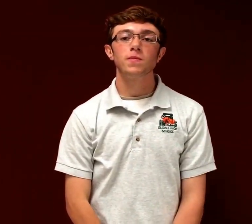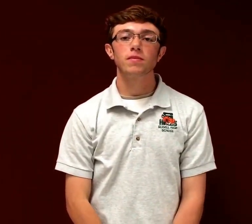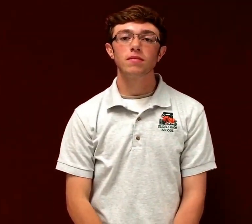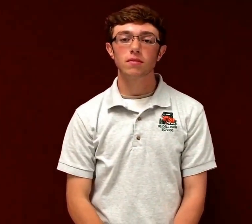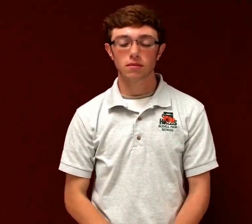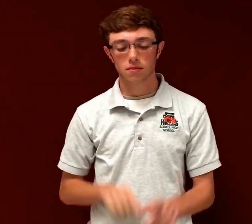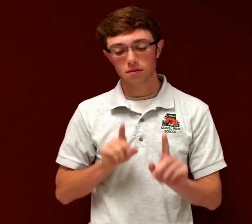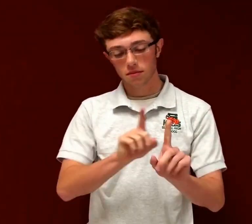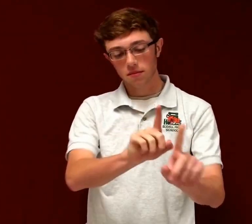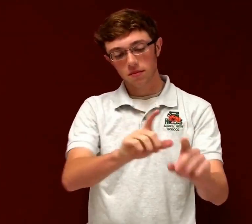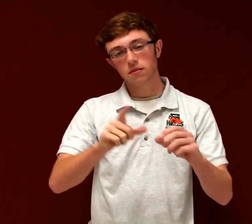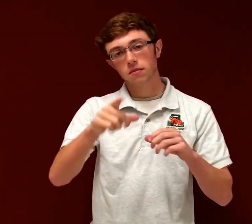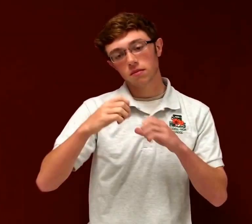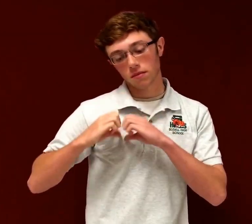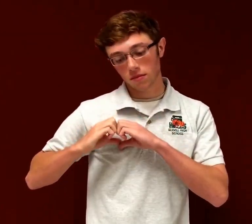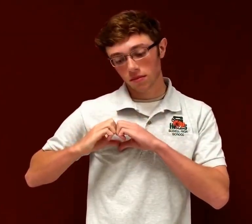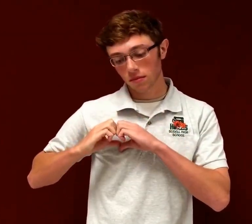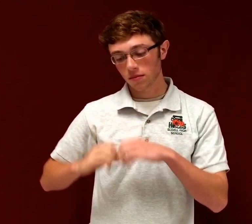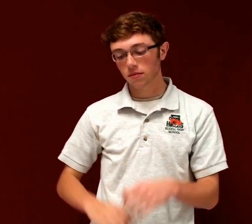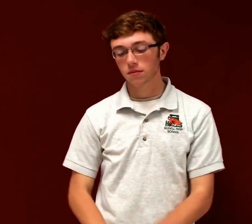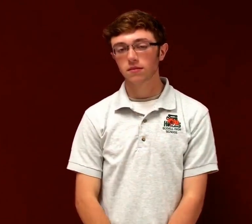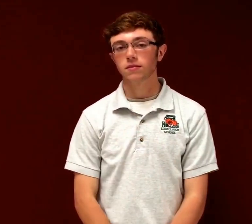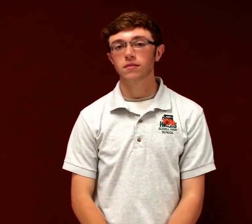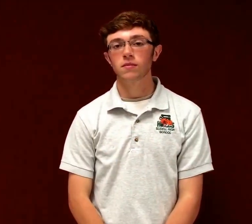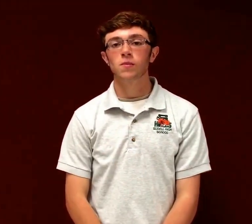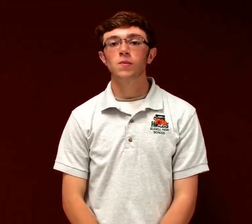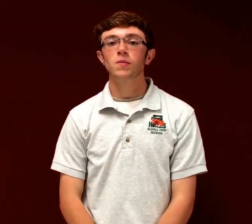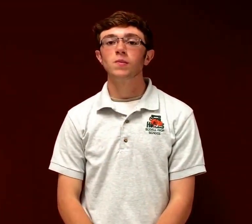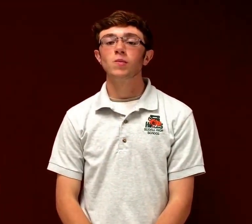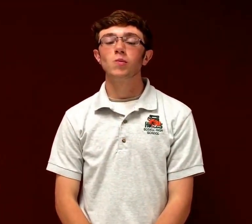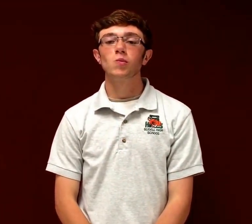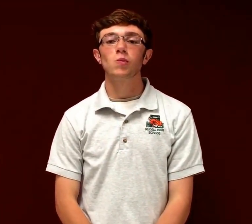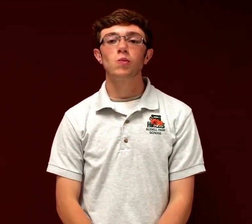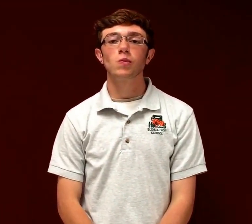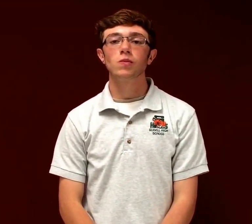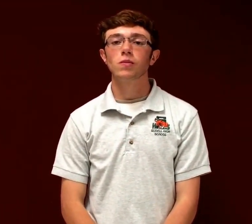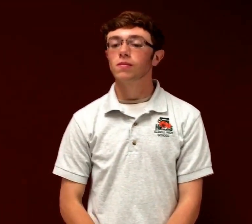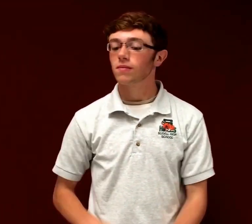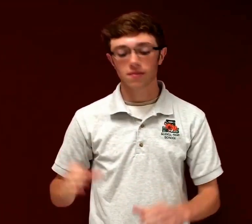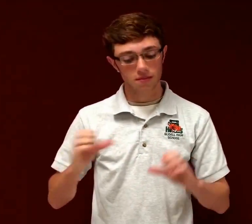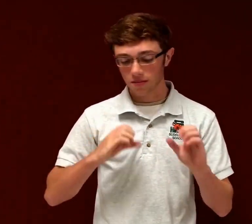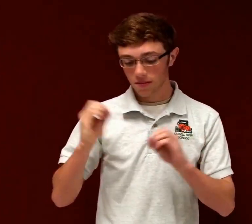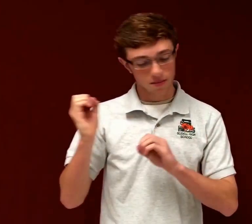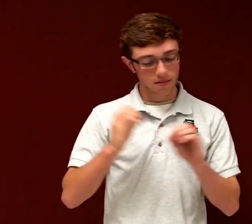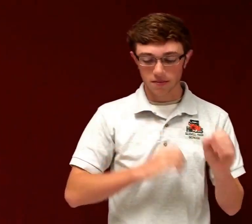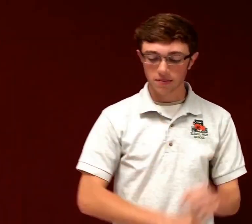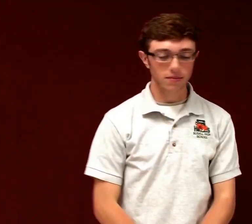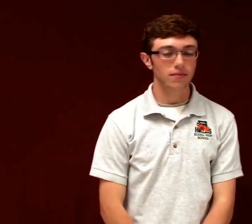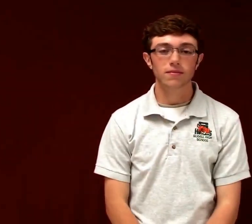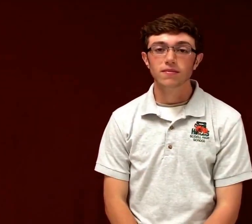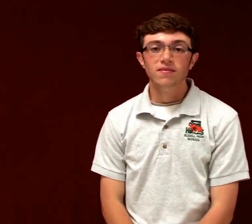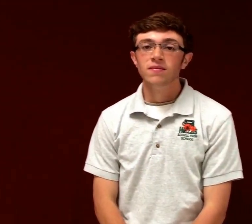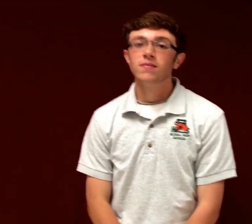Follow your heart and nothing else.